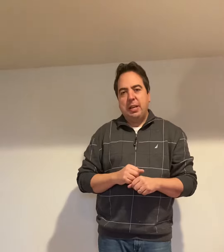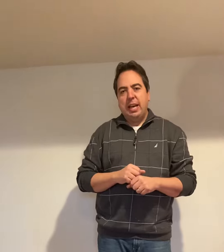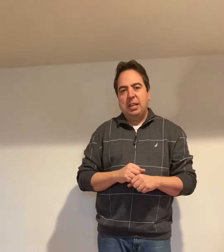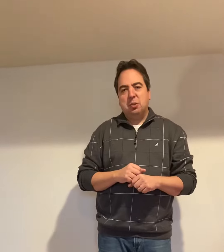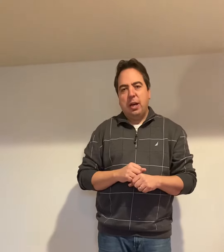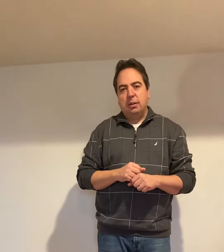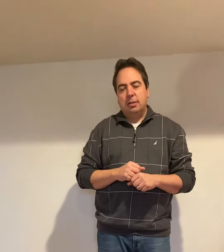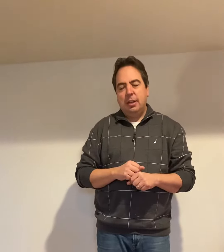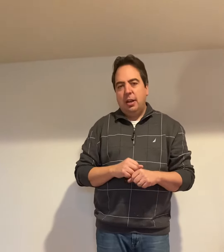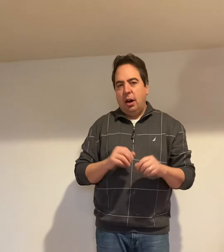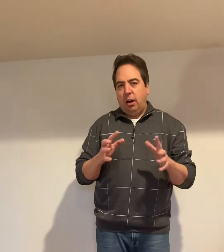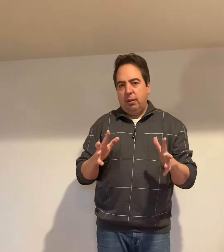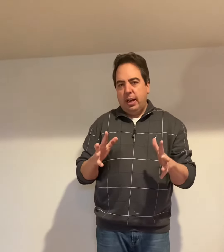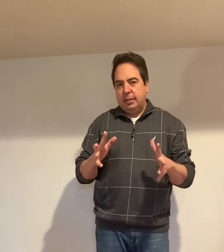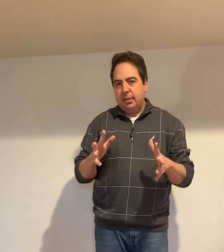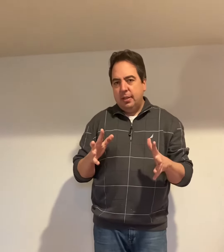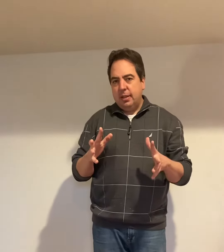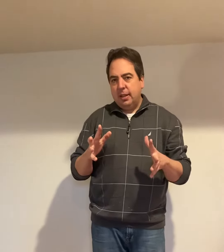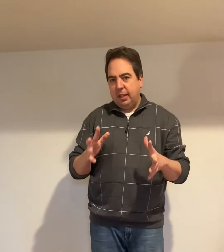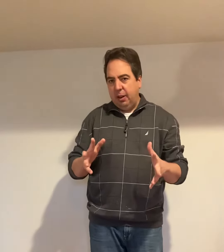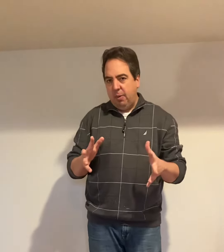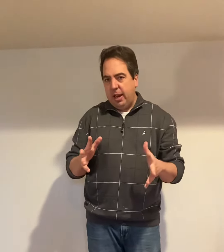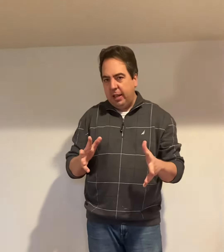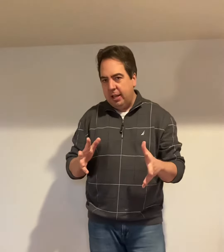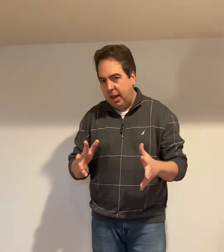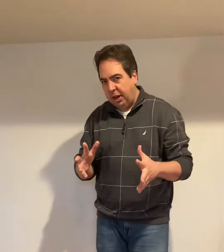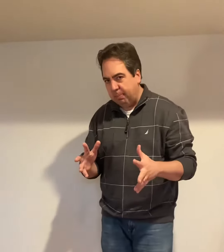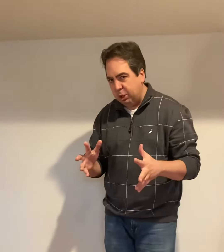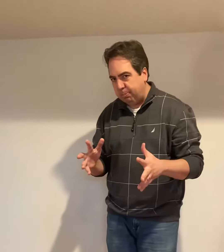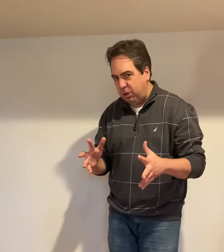as well. Alright, get ready. I'm going to push play.